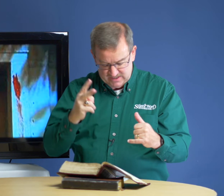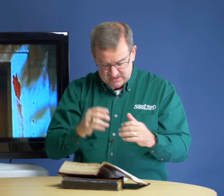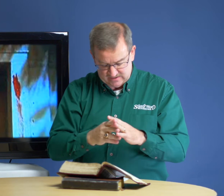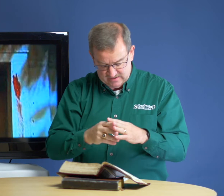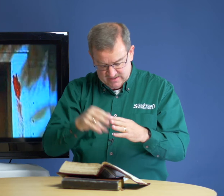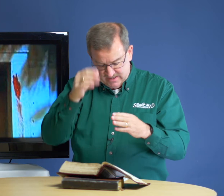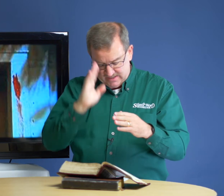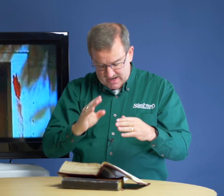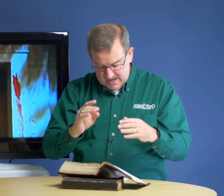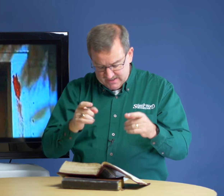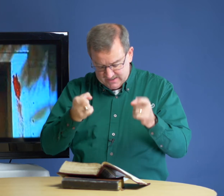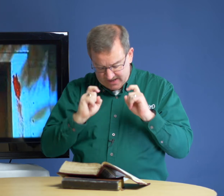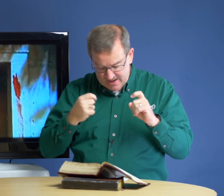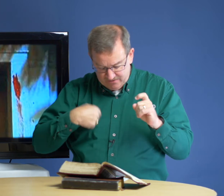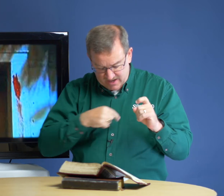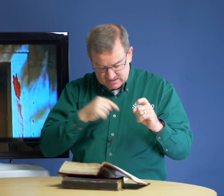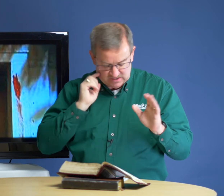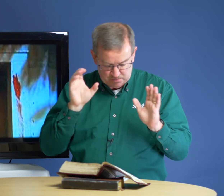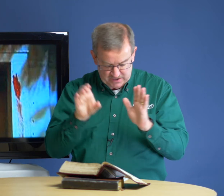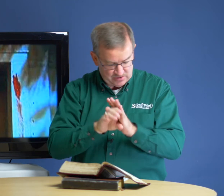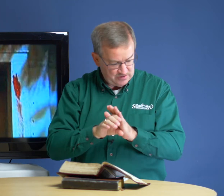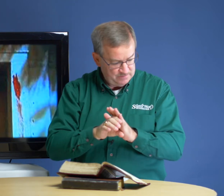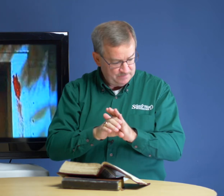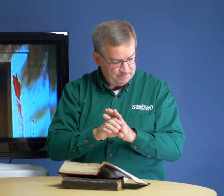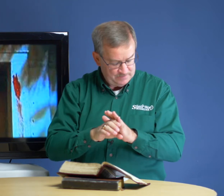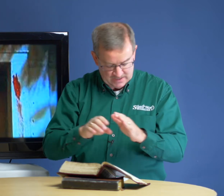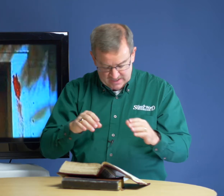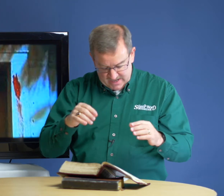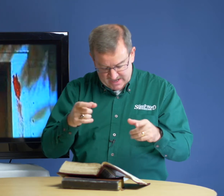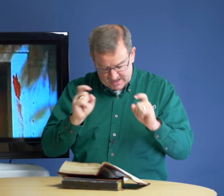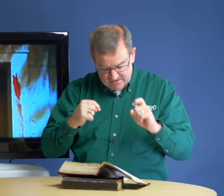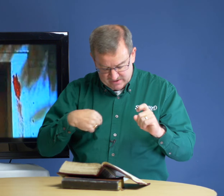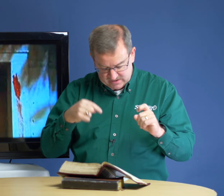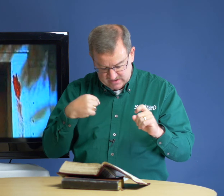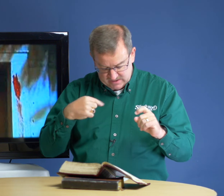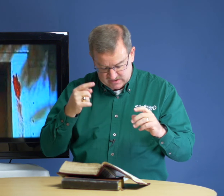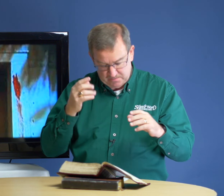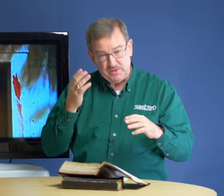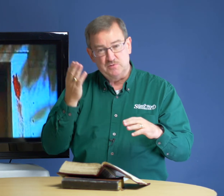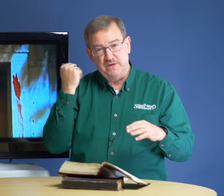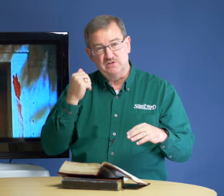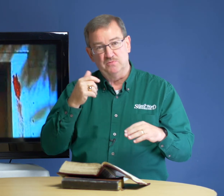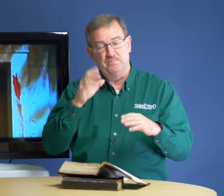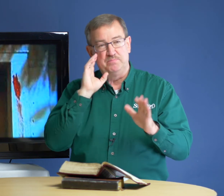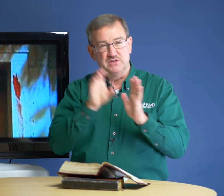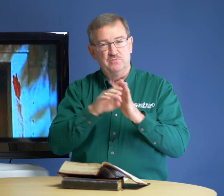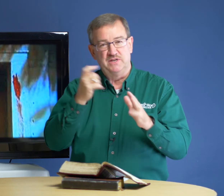this. God gave us this picture. He gave us this, this picture, picture because